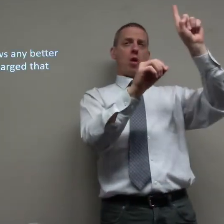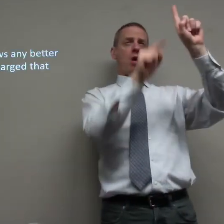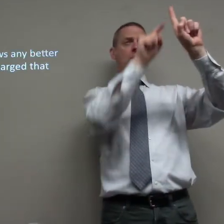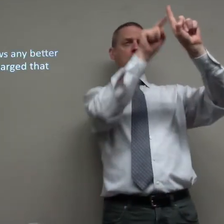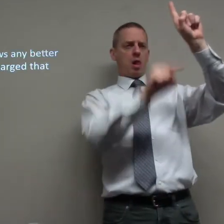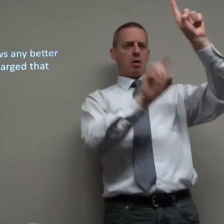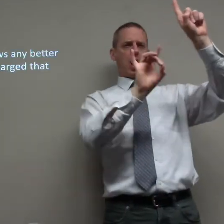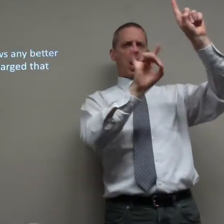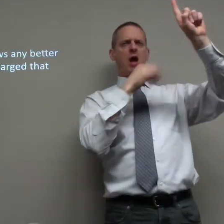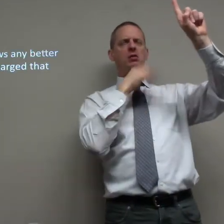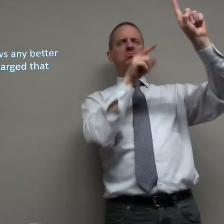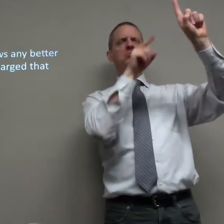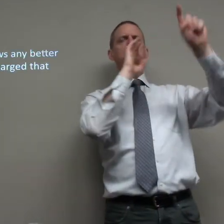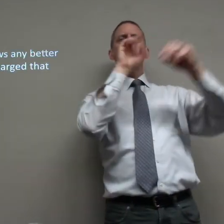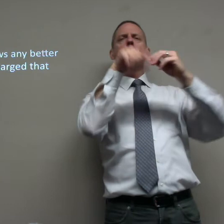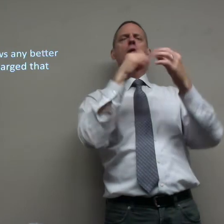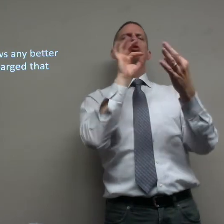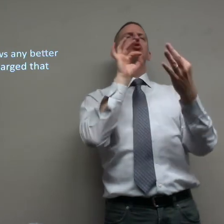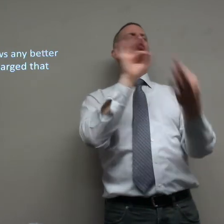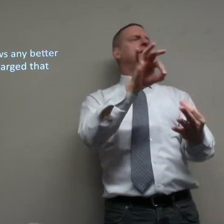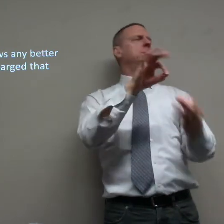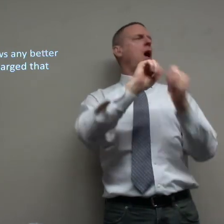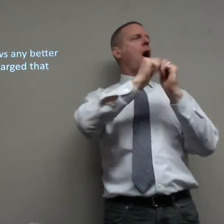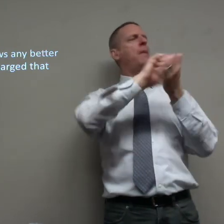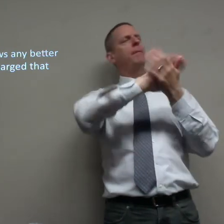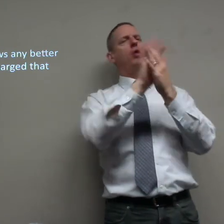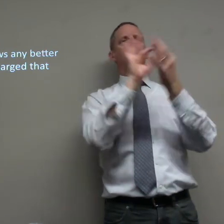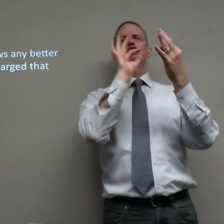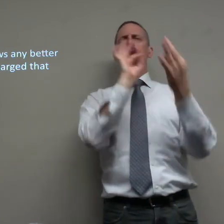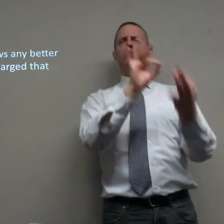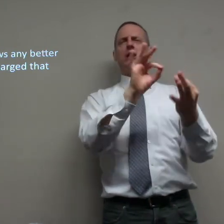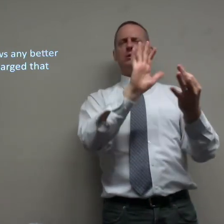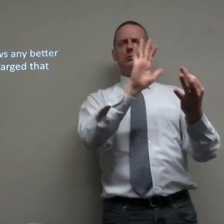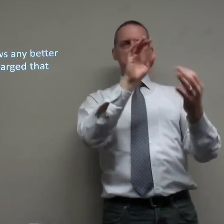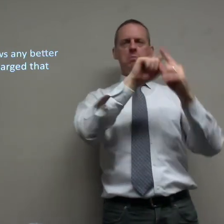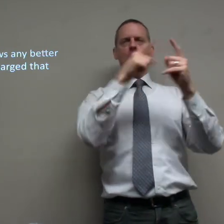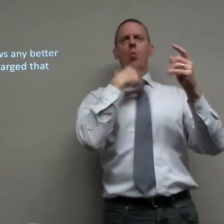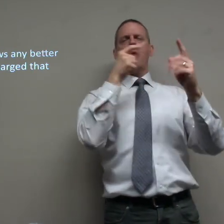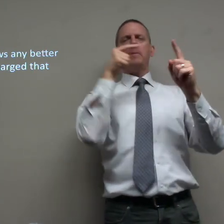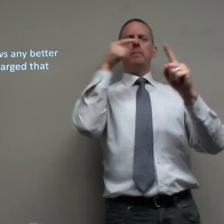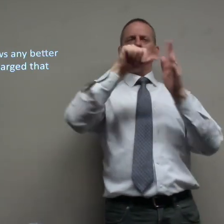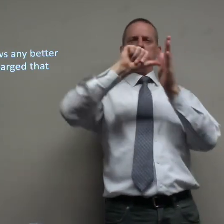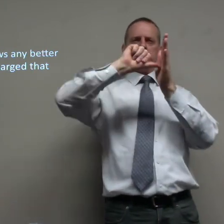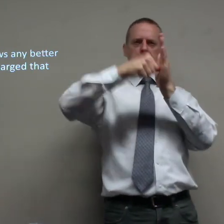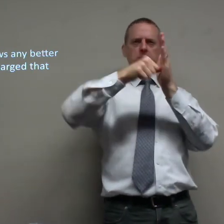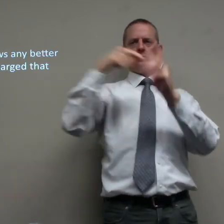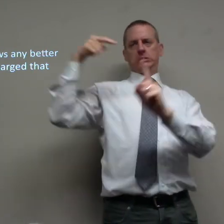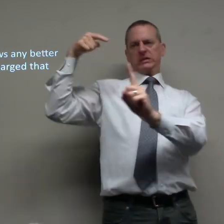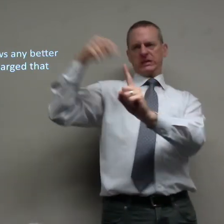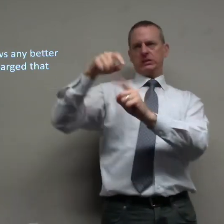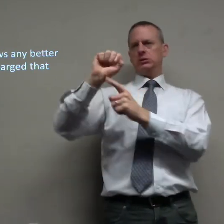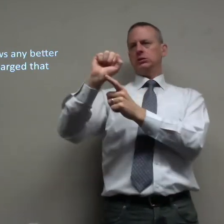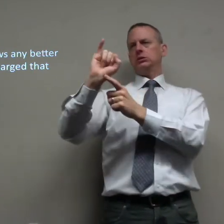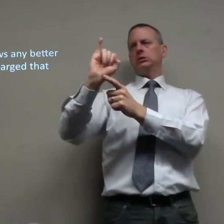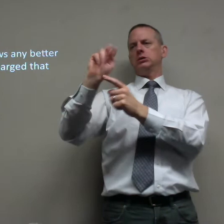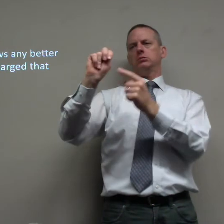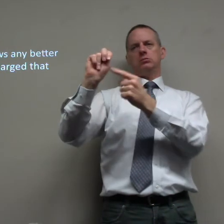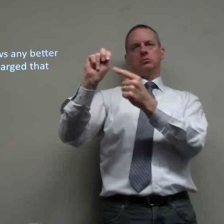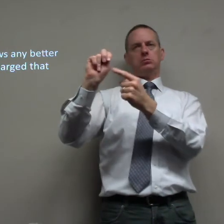Chapter 1 through 8, they're talking about how to become perfect. About grace. We want to look